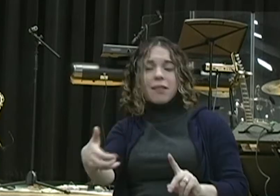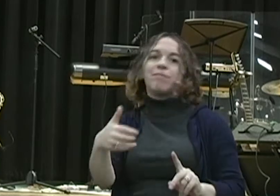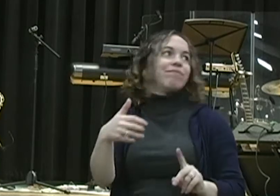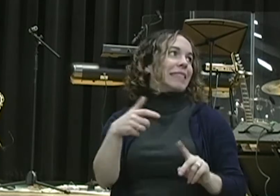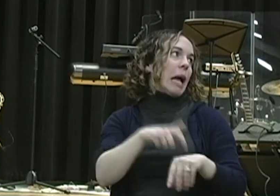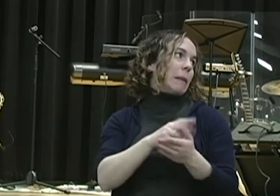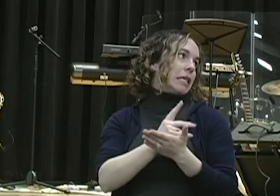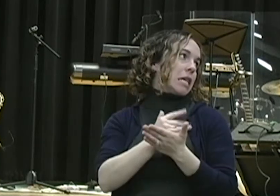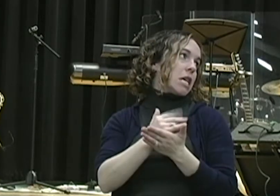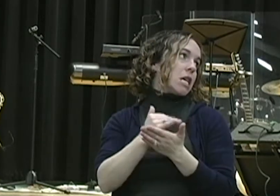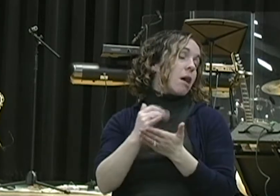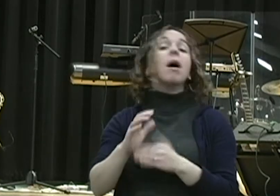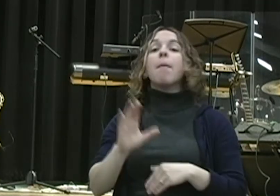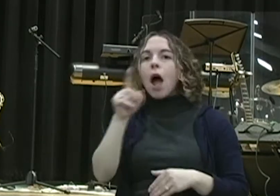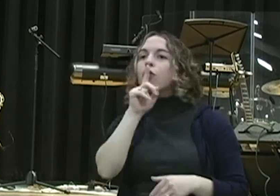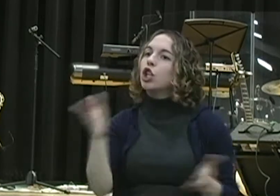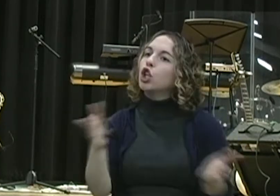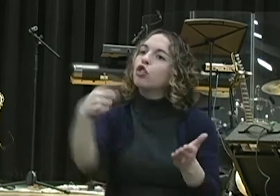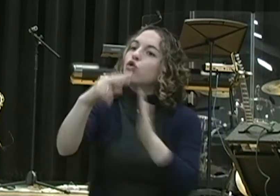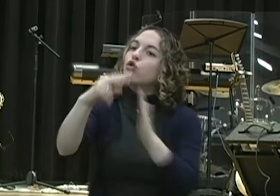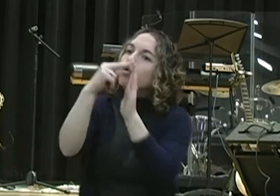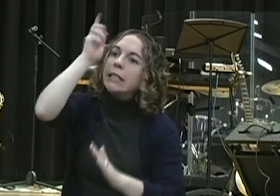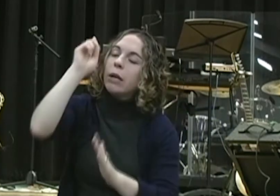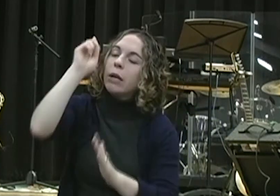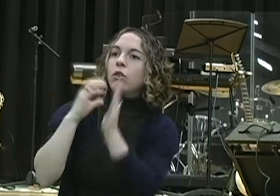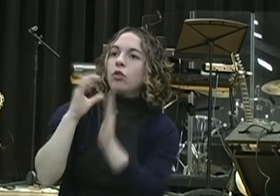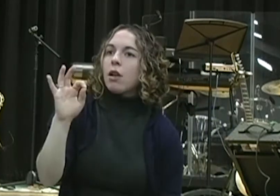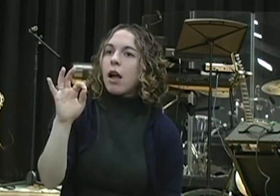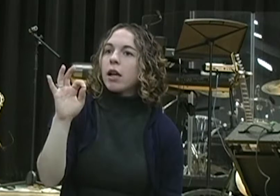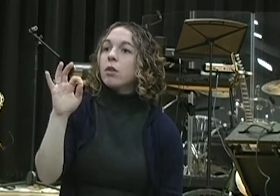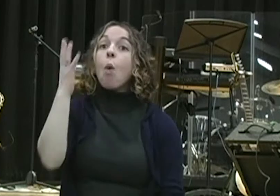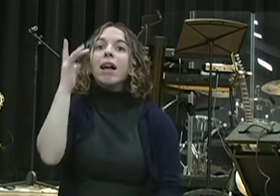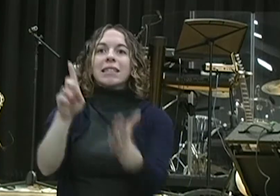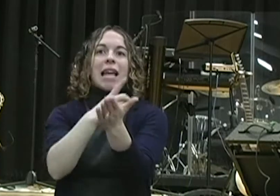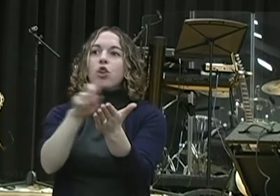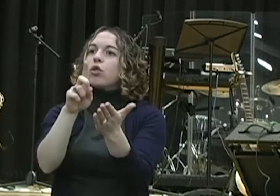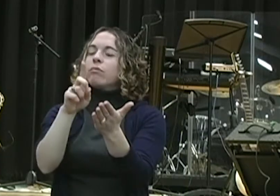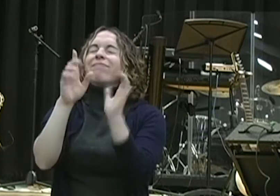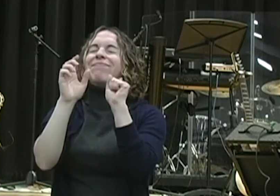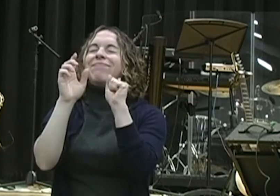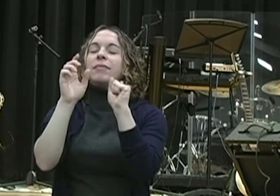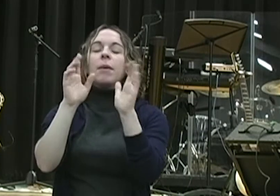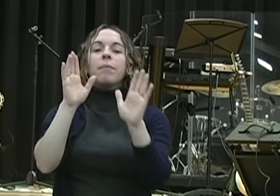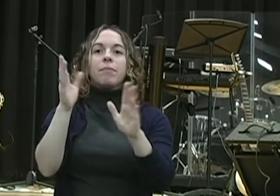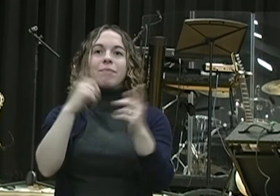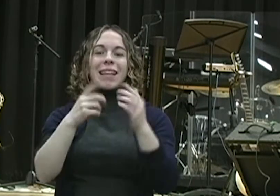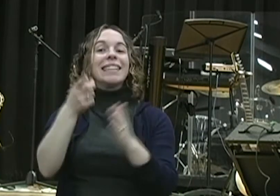the humility and the depths of his prayers. But we can also confess personal sins. The Bible says